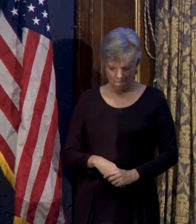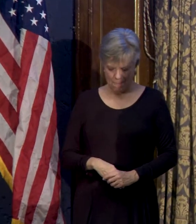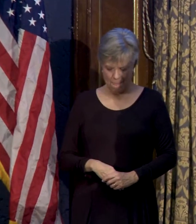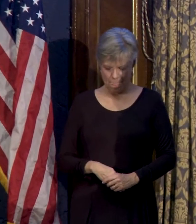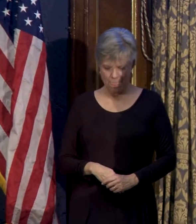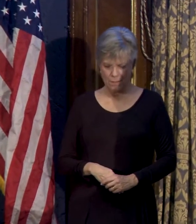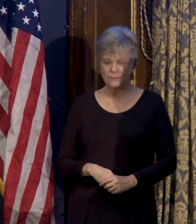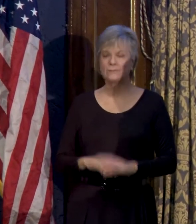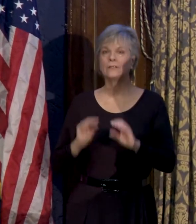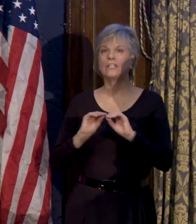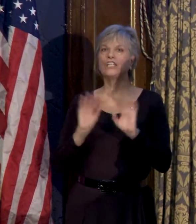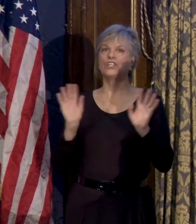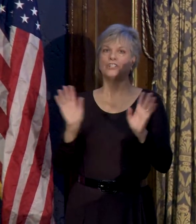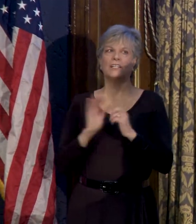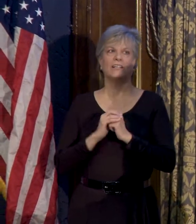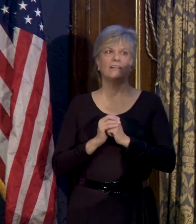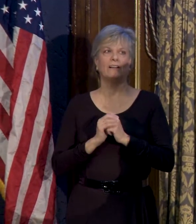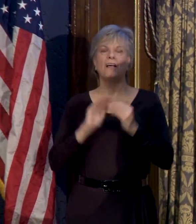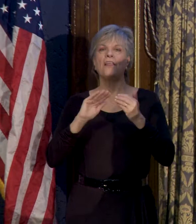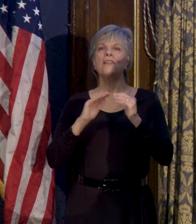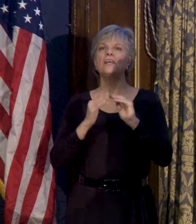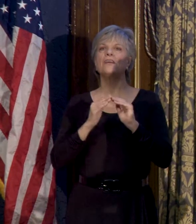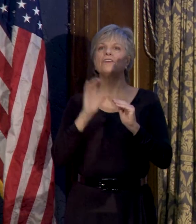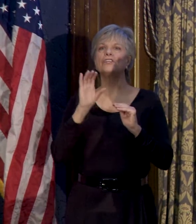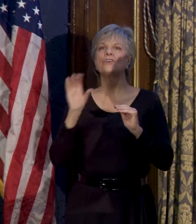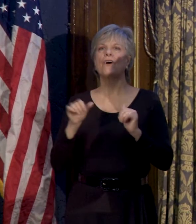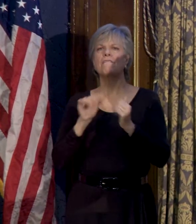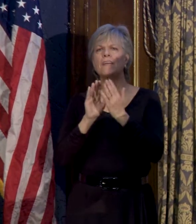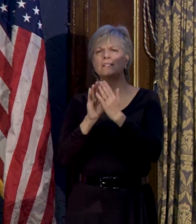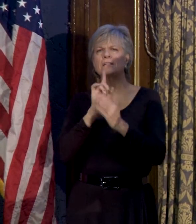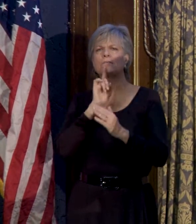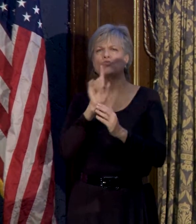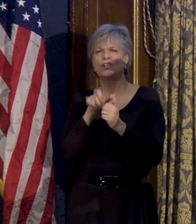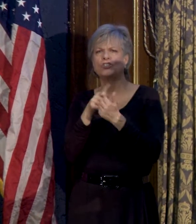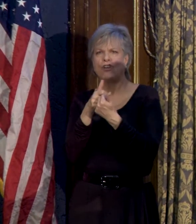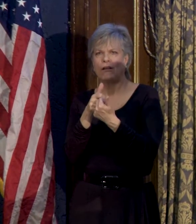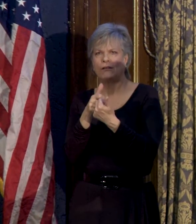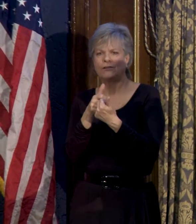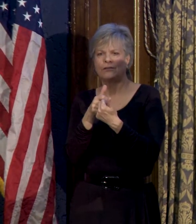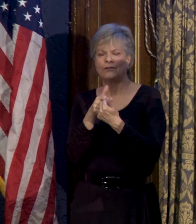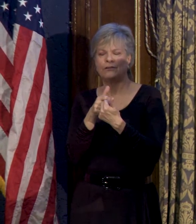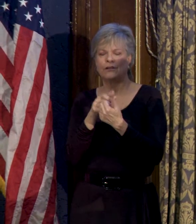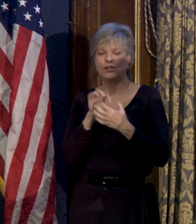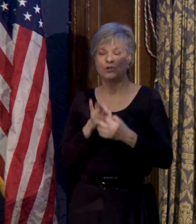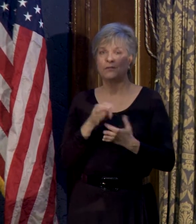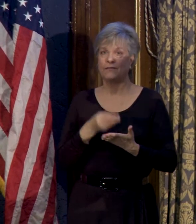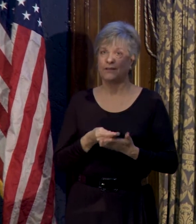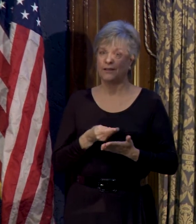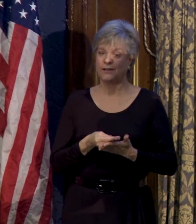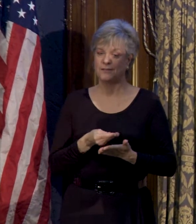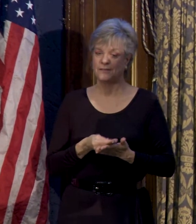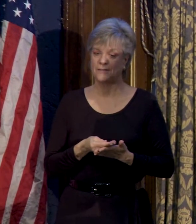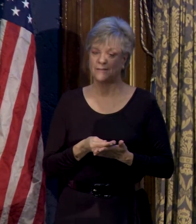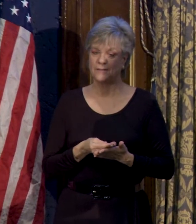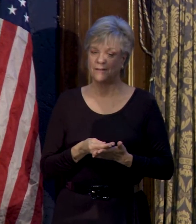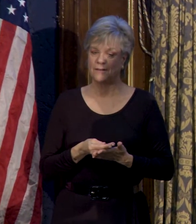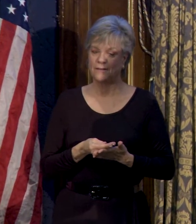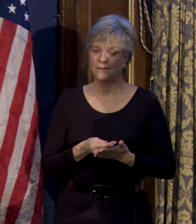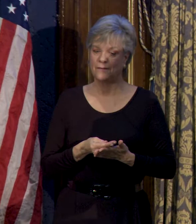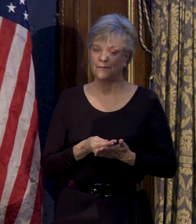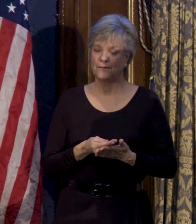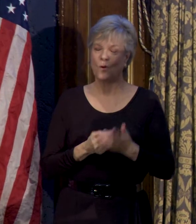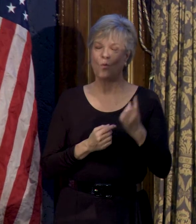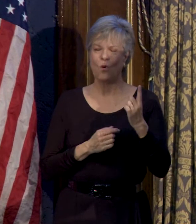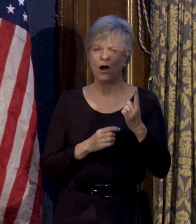Well, clearly, the city of Chicago faces some real challenges in terms of finances. You know, there's one